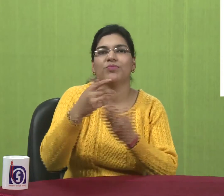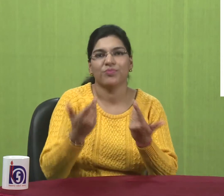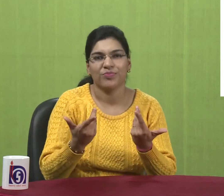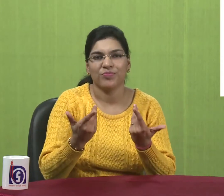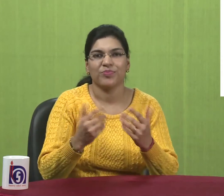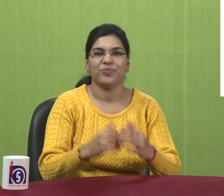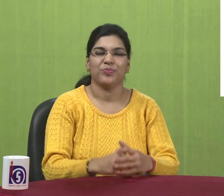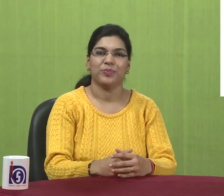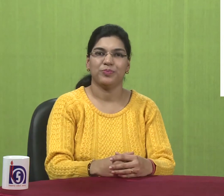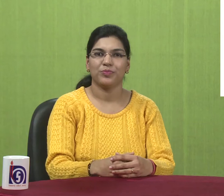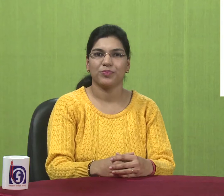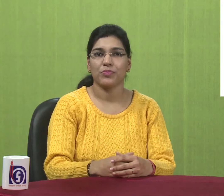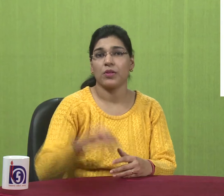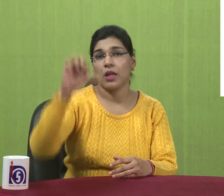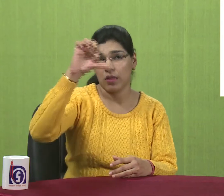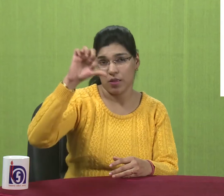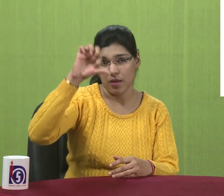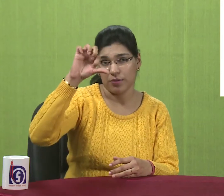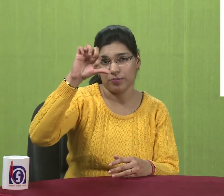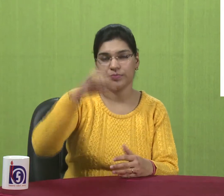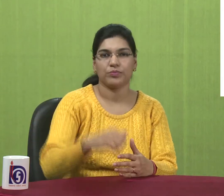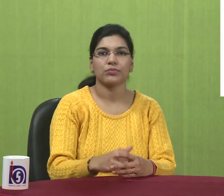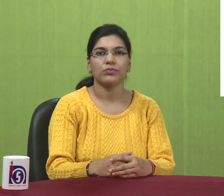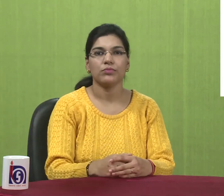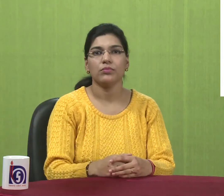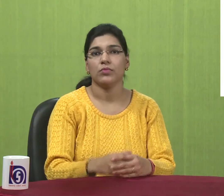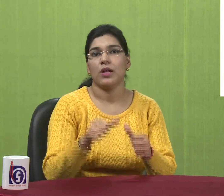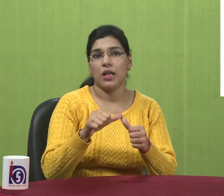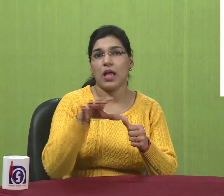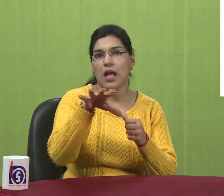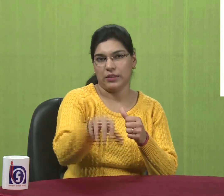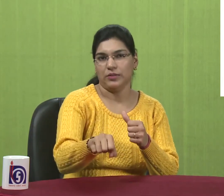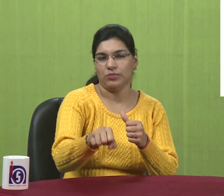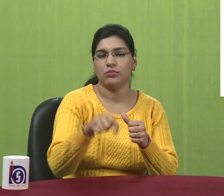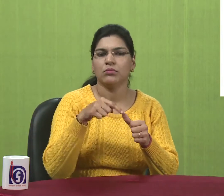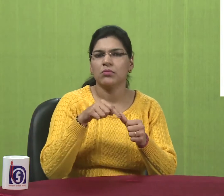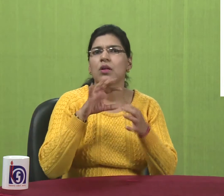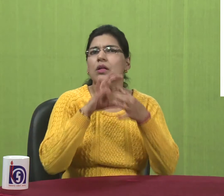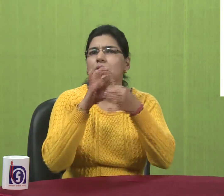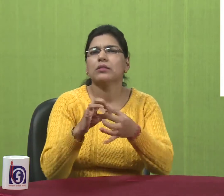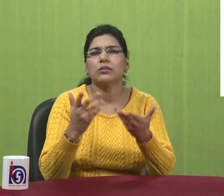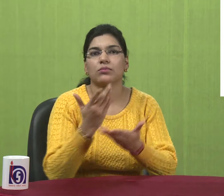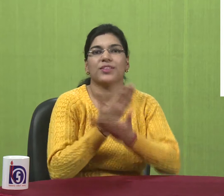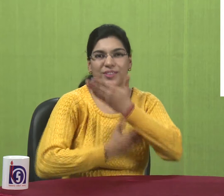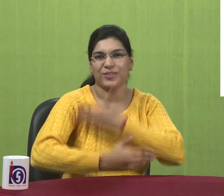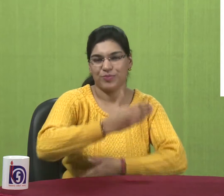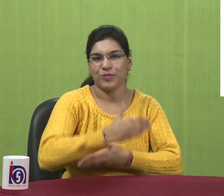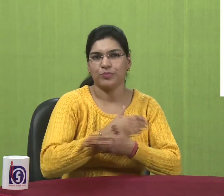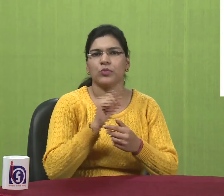Hindi. English. Or any regional language. Ninth option is. Accessibility options. It